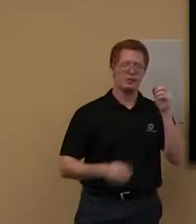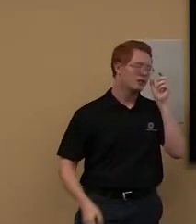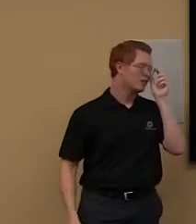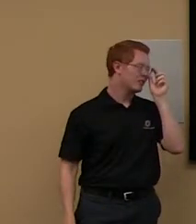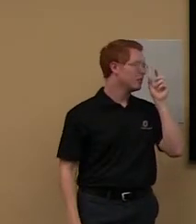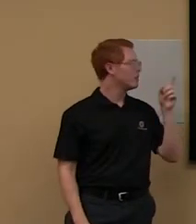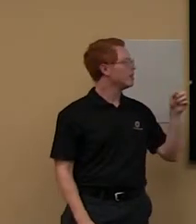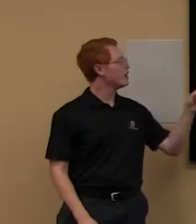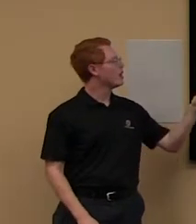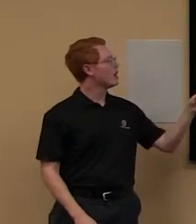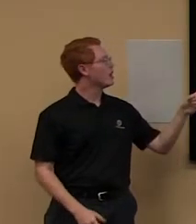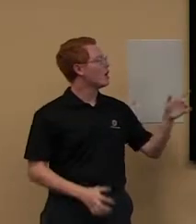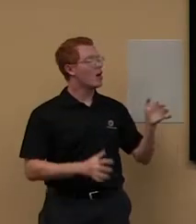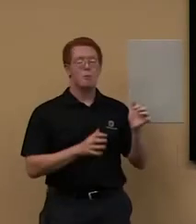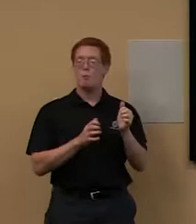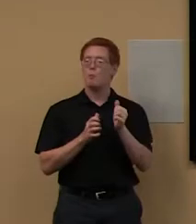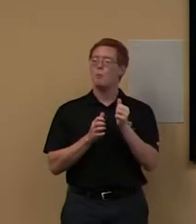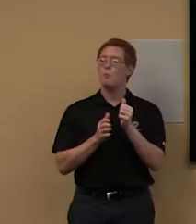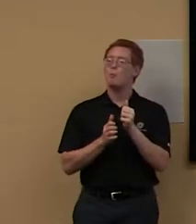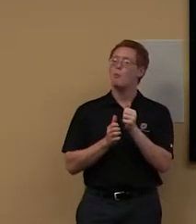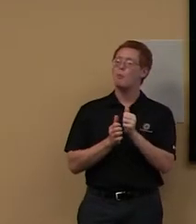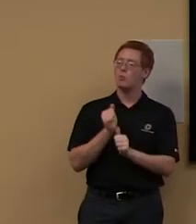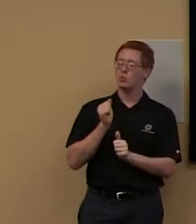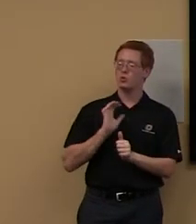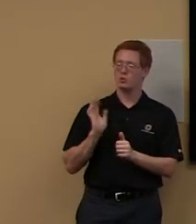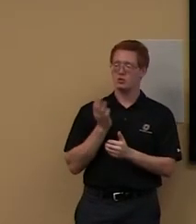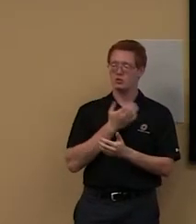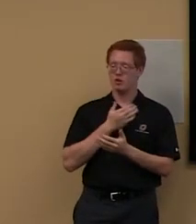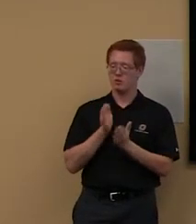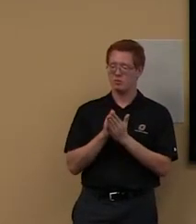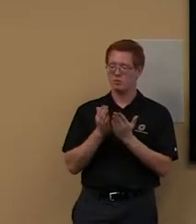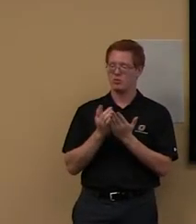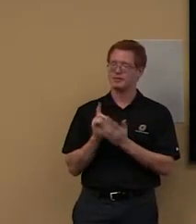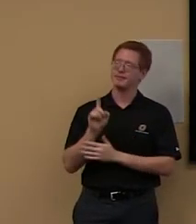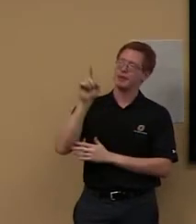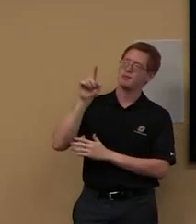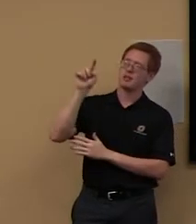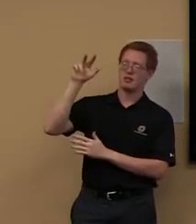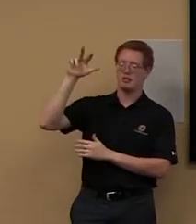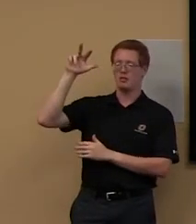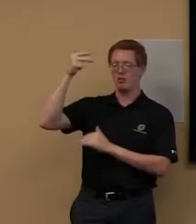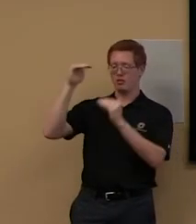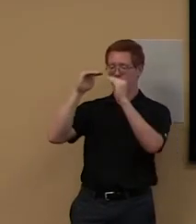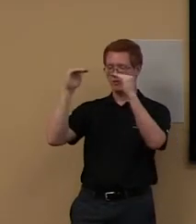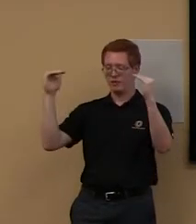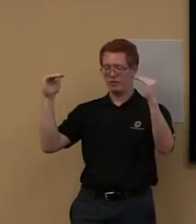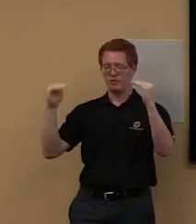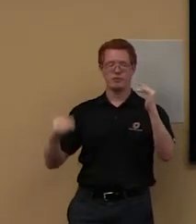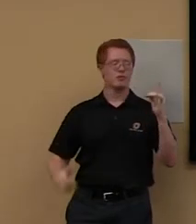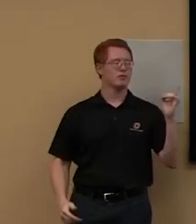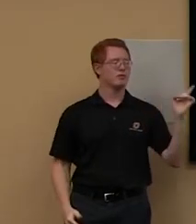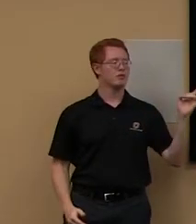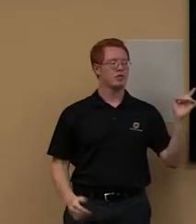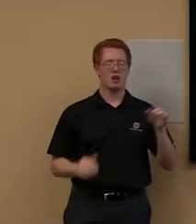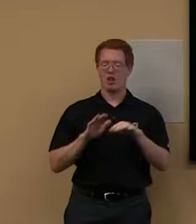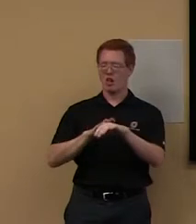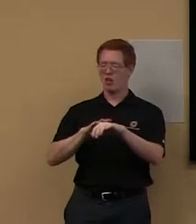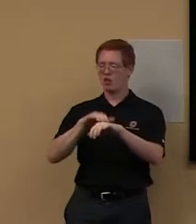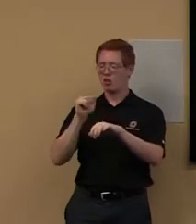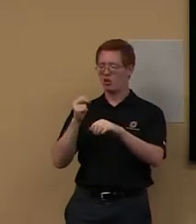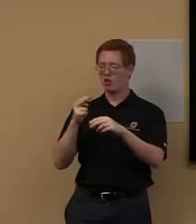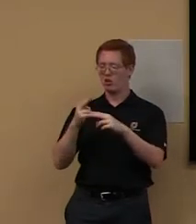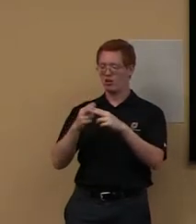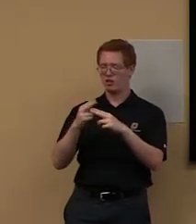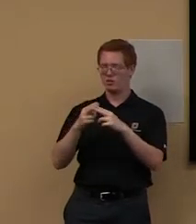of our circulating collection is upstairs on the third floor. Um, and these, this is, uh, the call number. The H's,